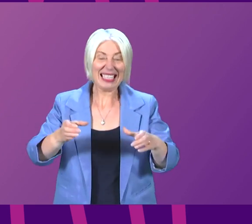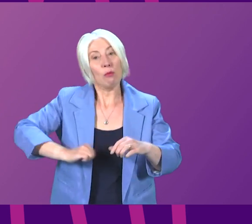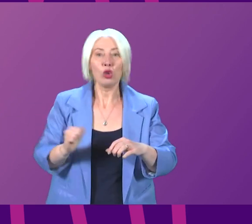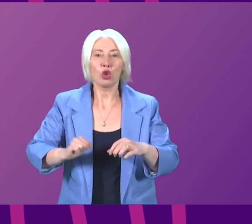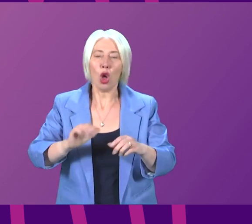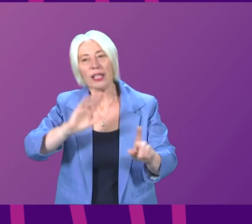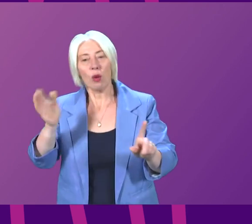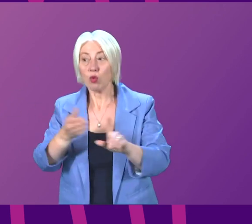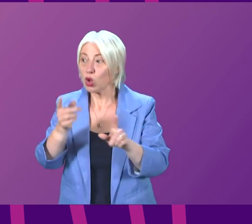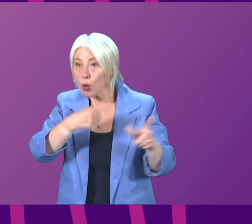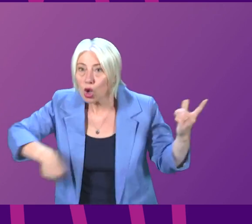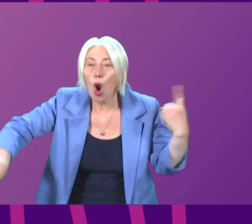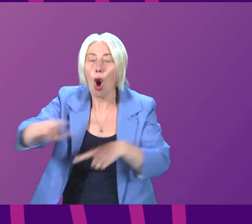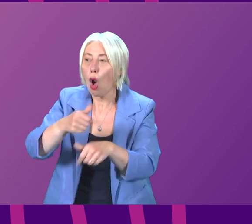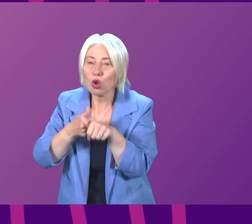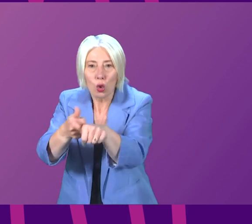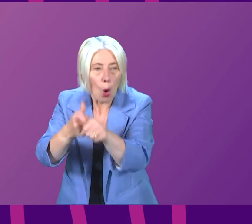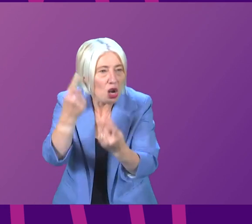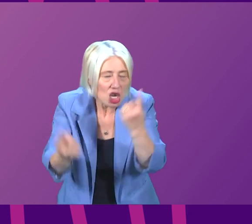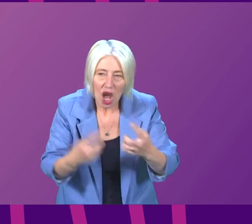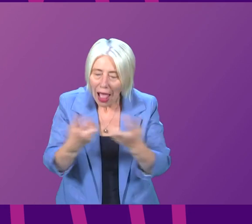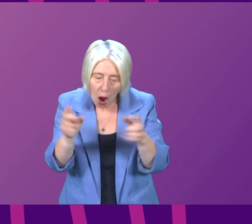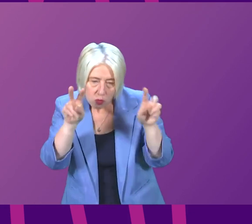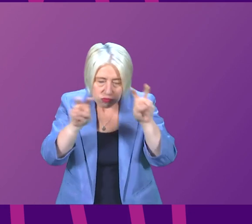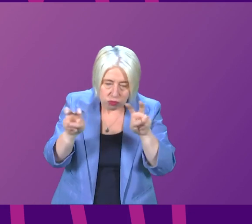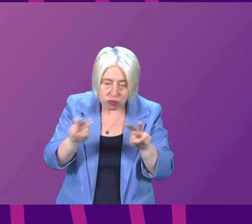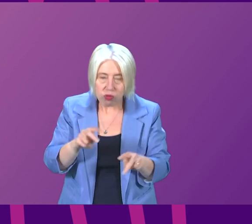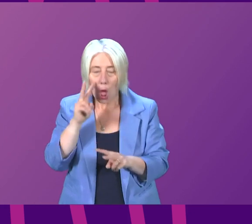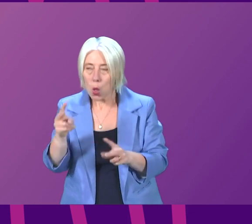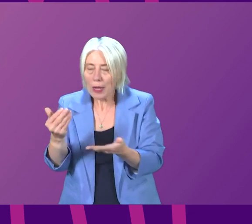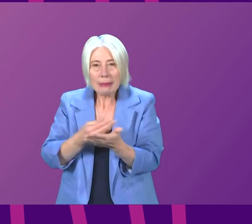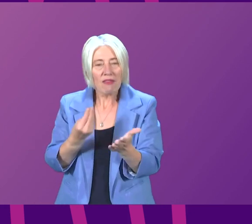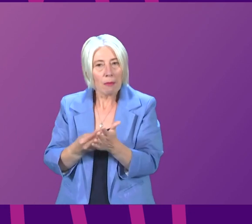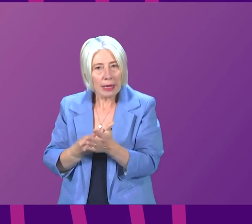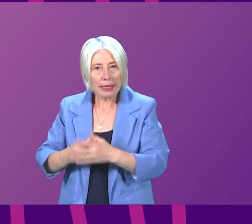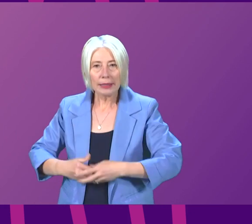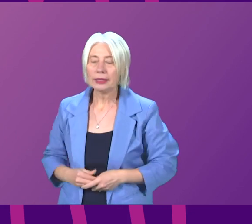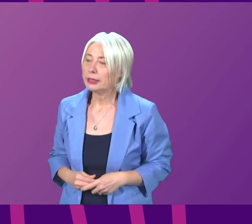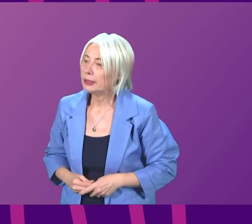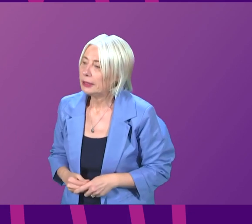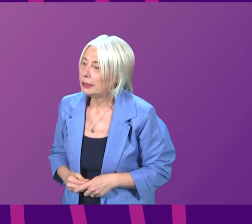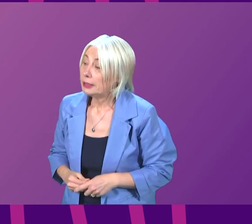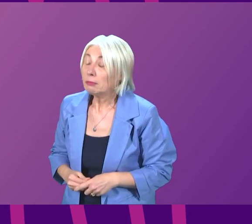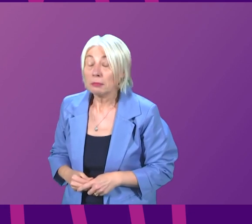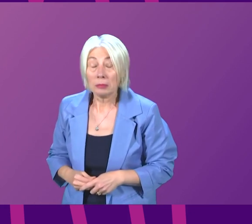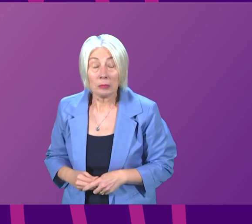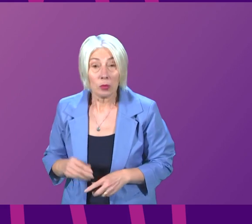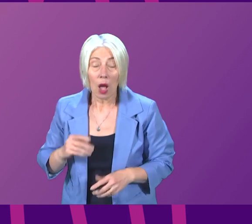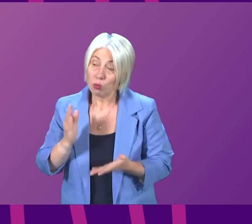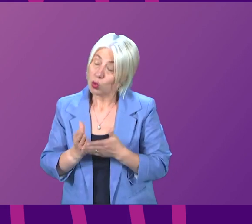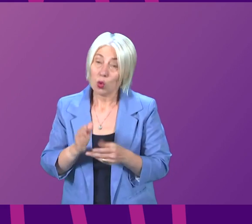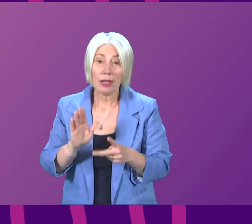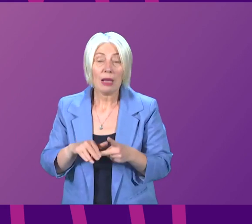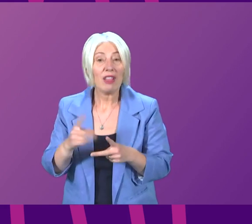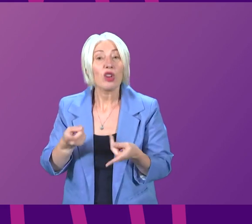the cost-of-living crisis and help people here in Scotland. First Minister. We'll engage on that basis, and I'm sure the Deputy First